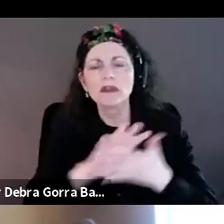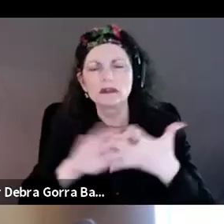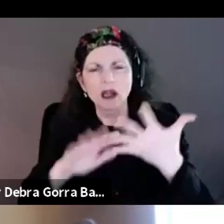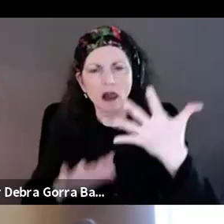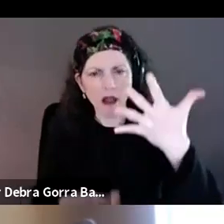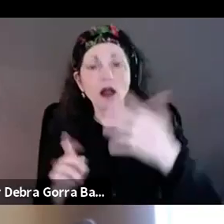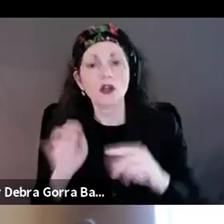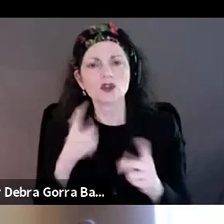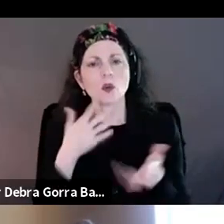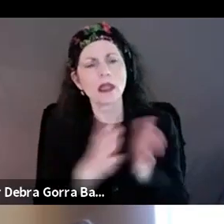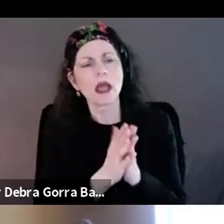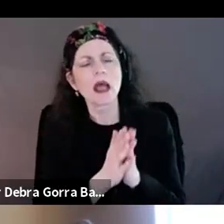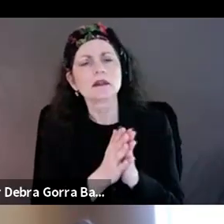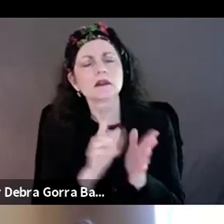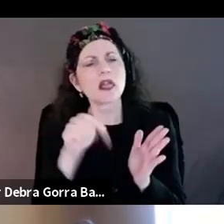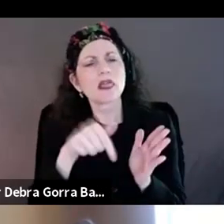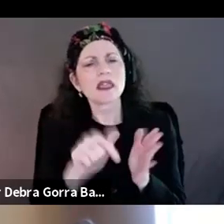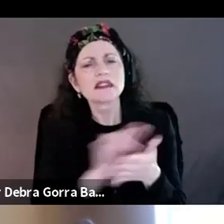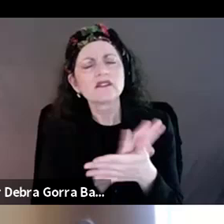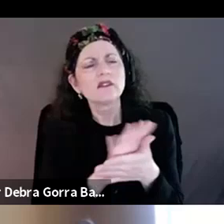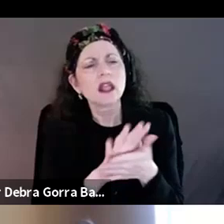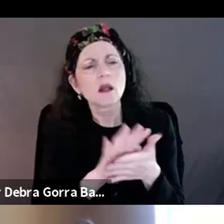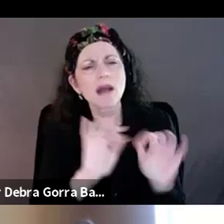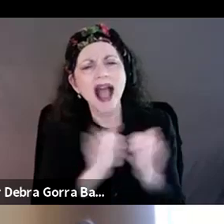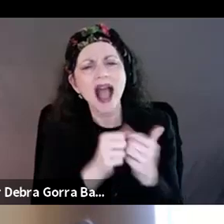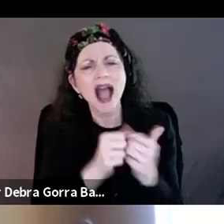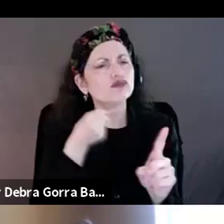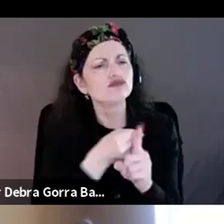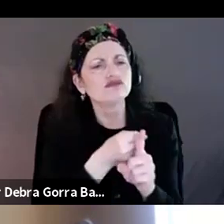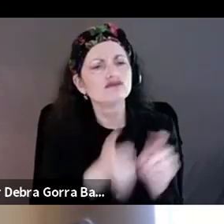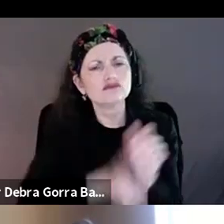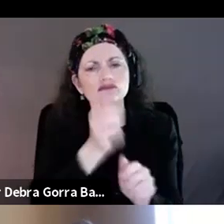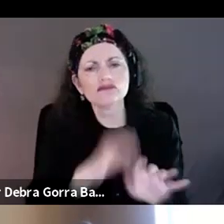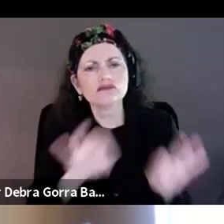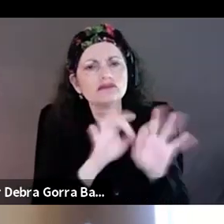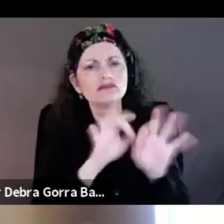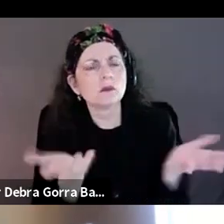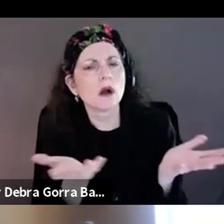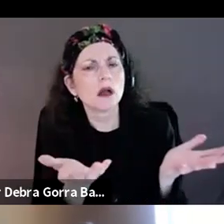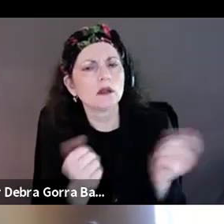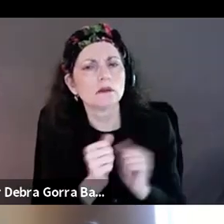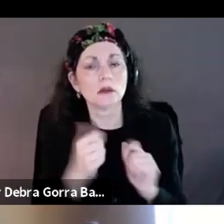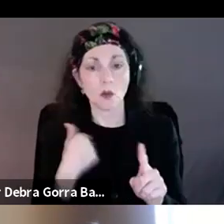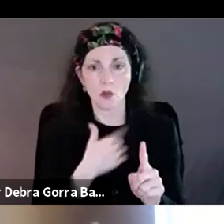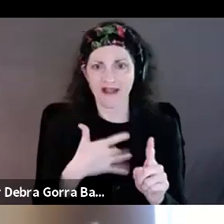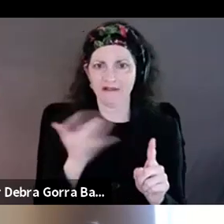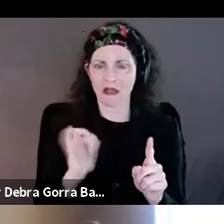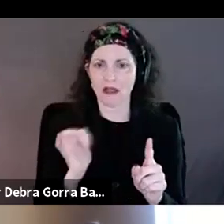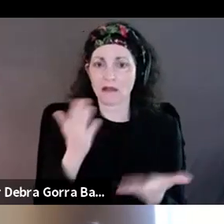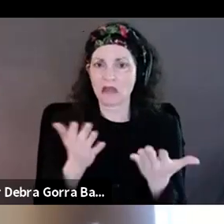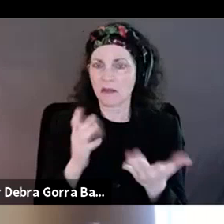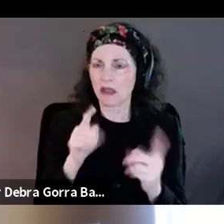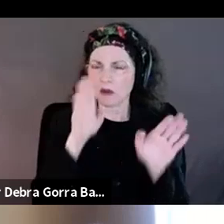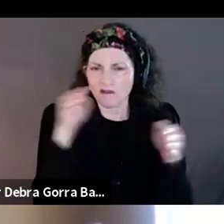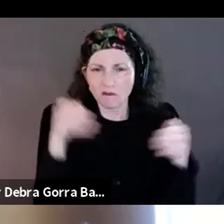thing that film could do? And we were honestly sort of thinking that we might focus around particular policy points, you